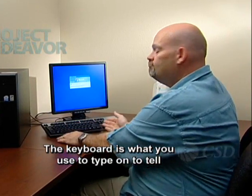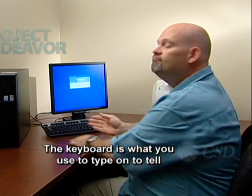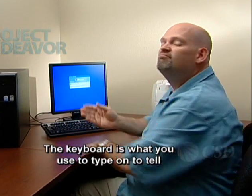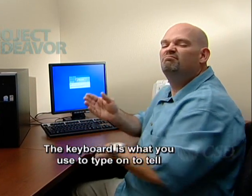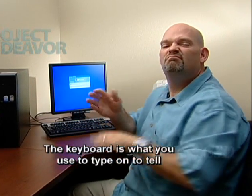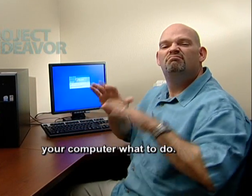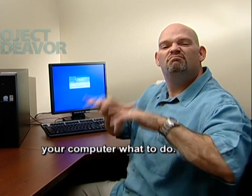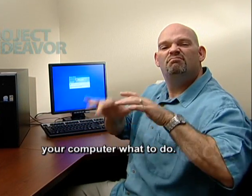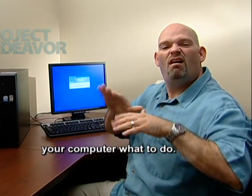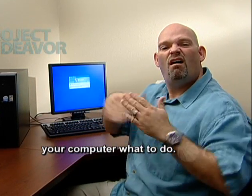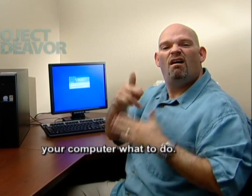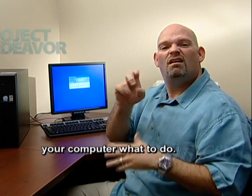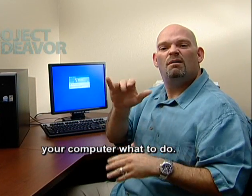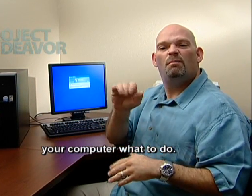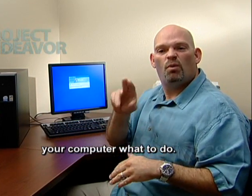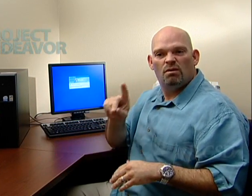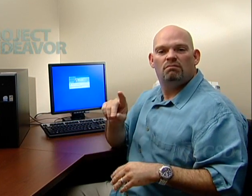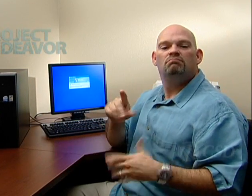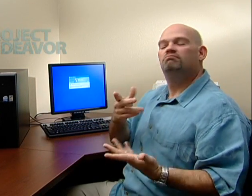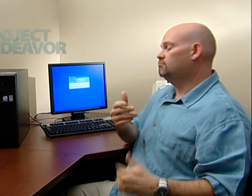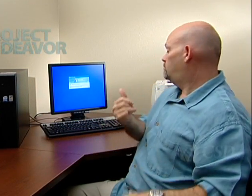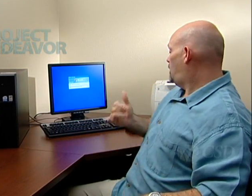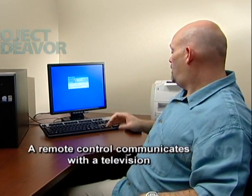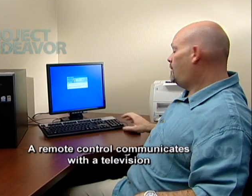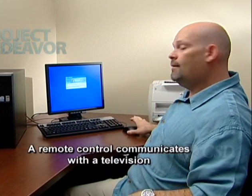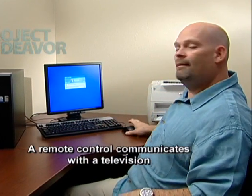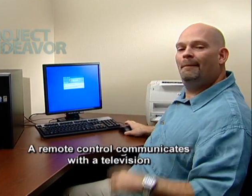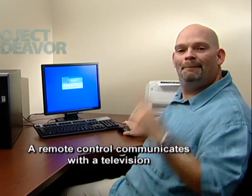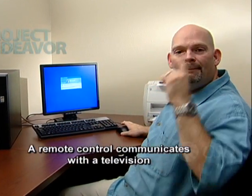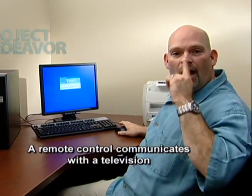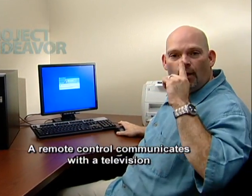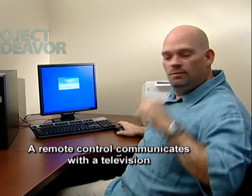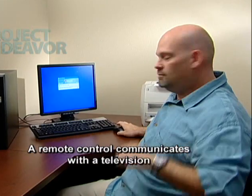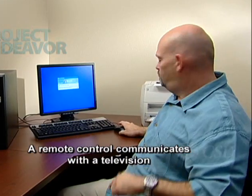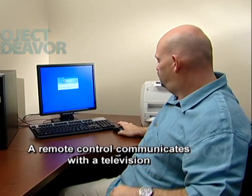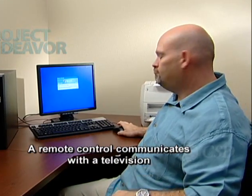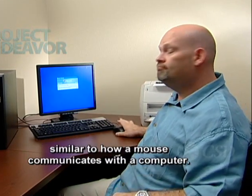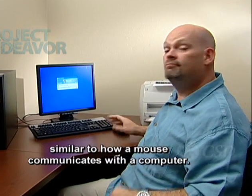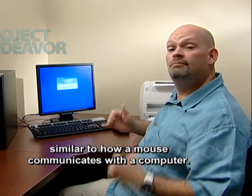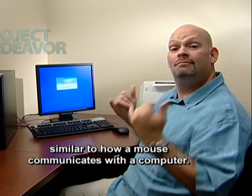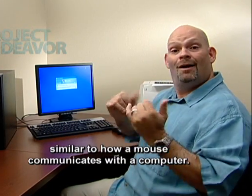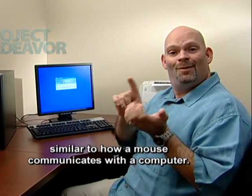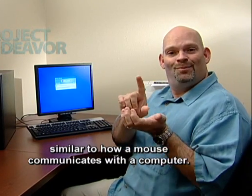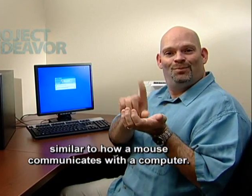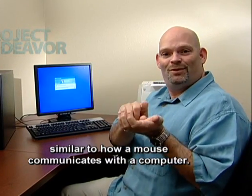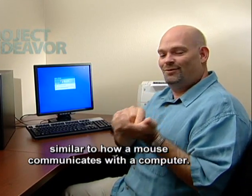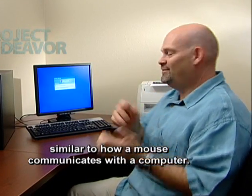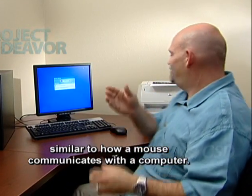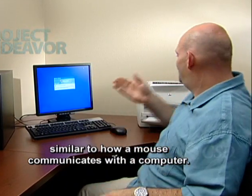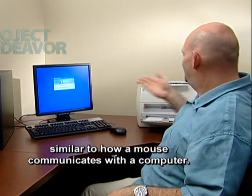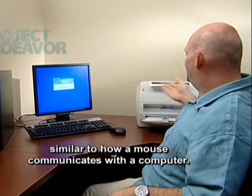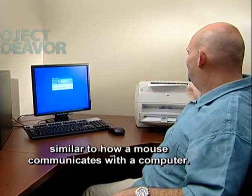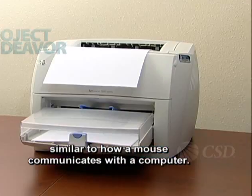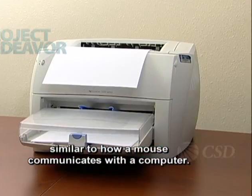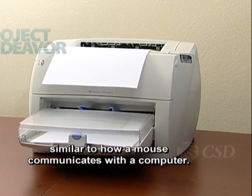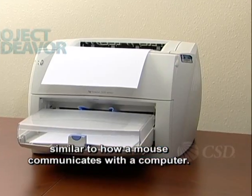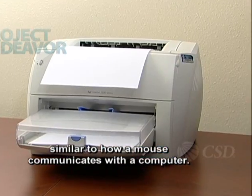on to tell your computer what to do. A remote control communicates with a television similar to how a mouse communicates with a computer.